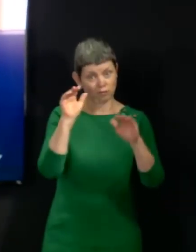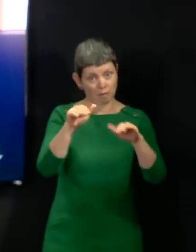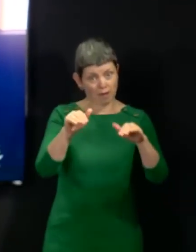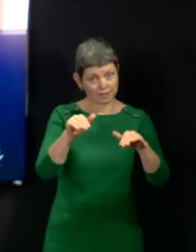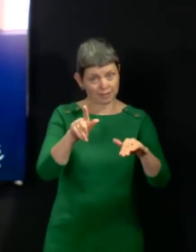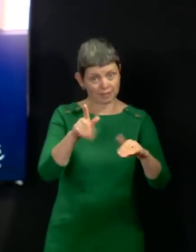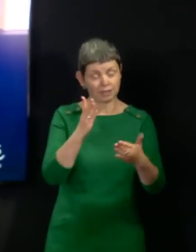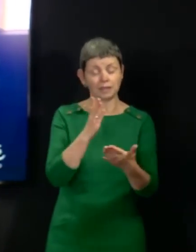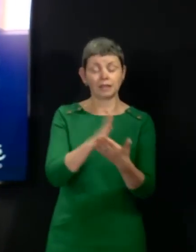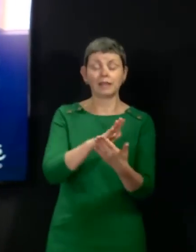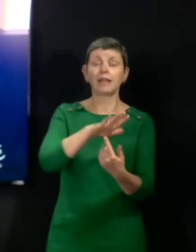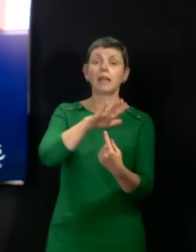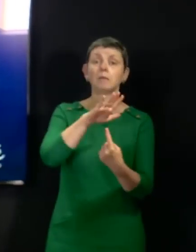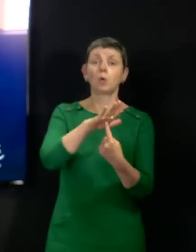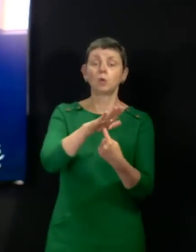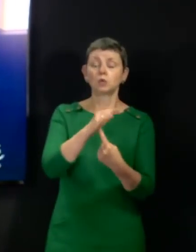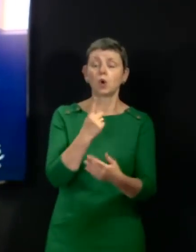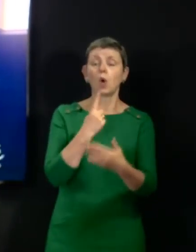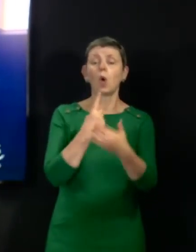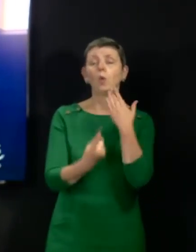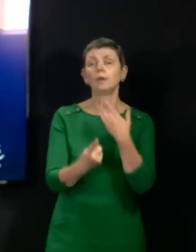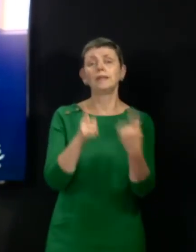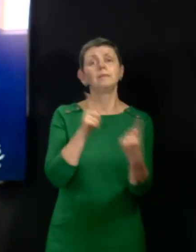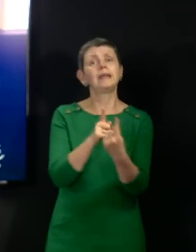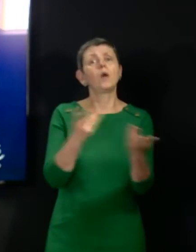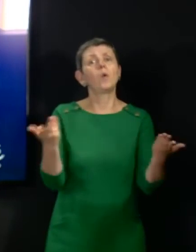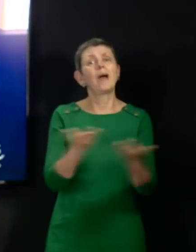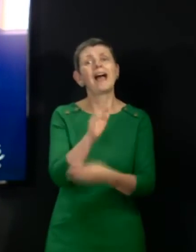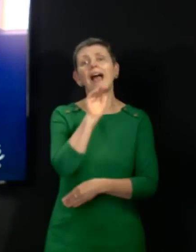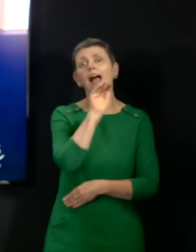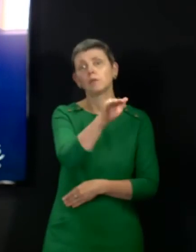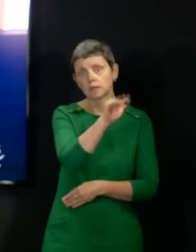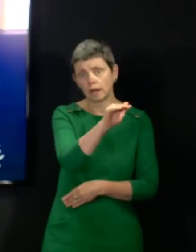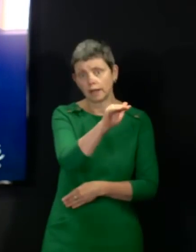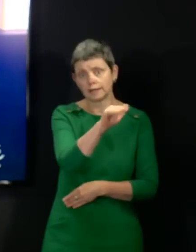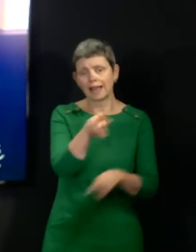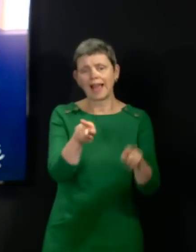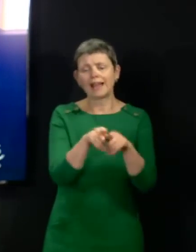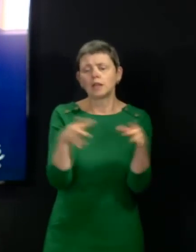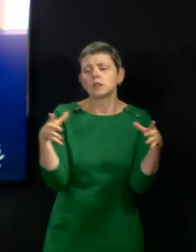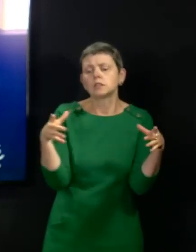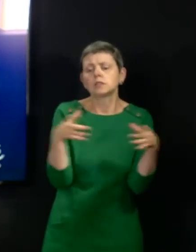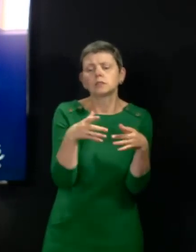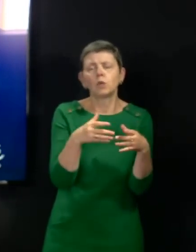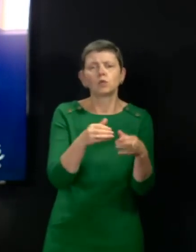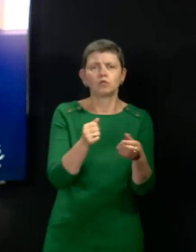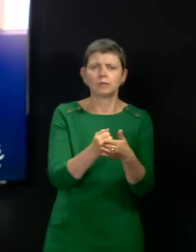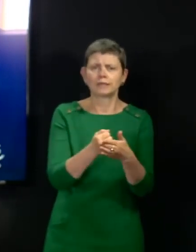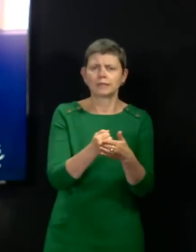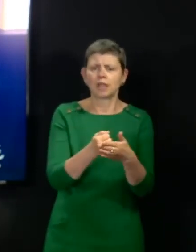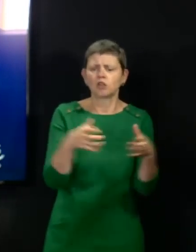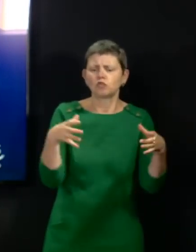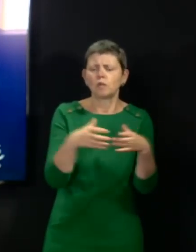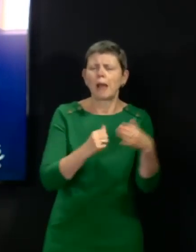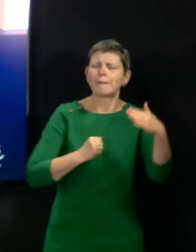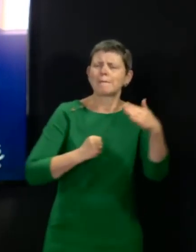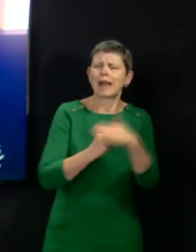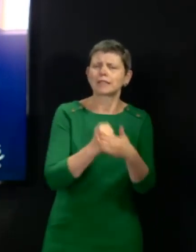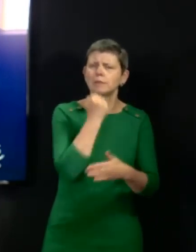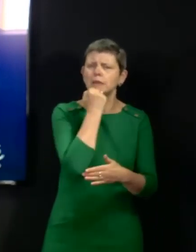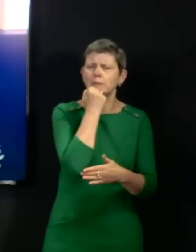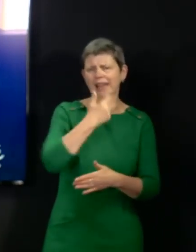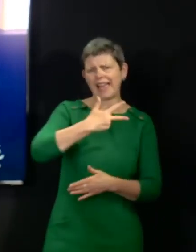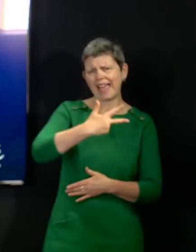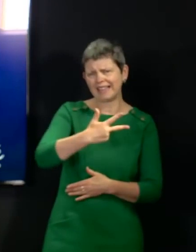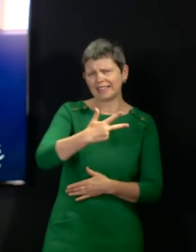important it is that you only meet up outdoors and in small groups. Eight is the largest group we want. Actually,